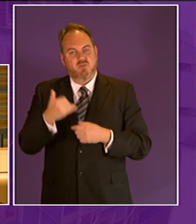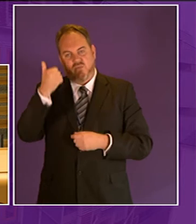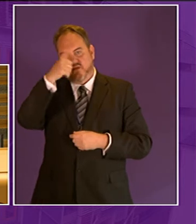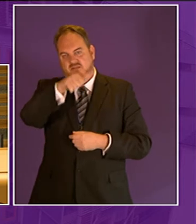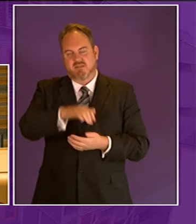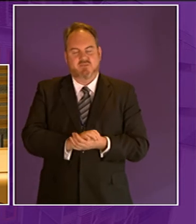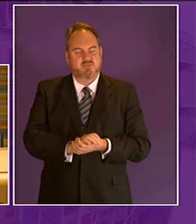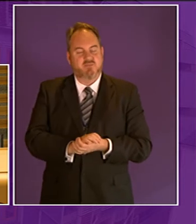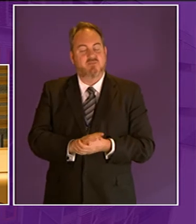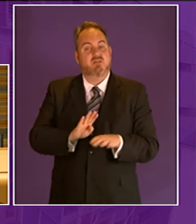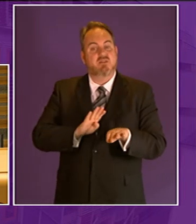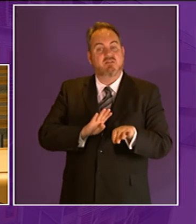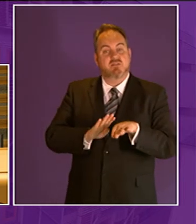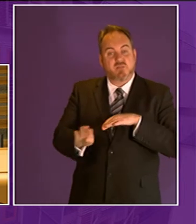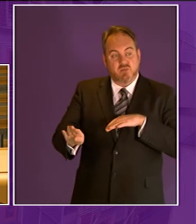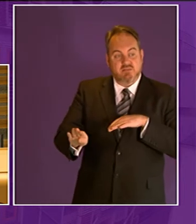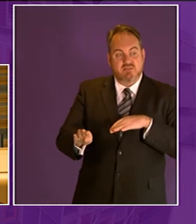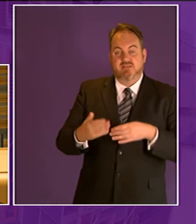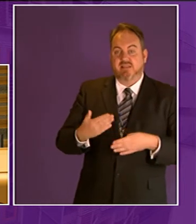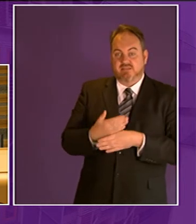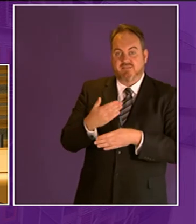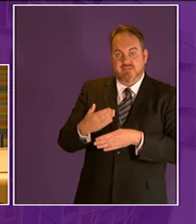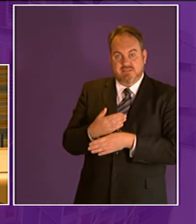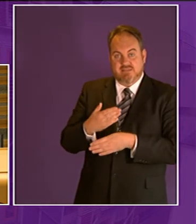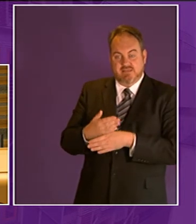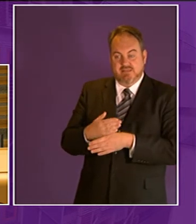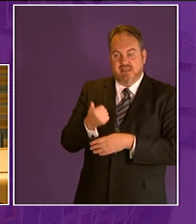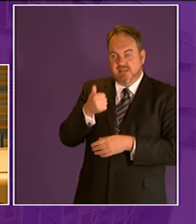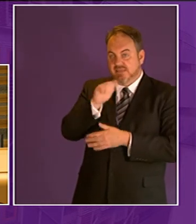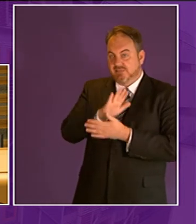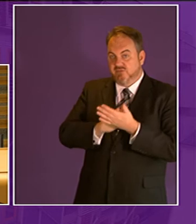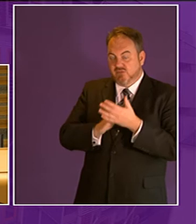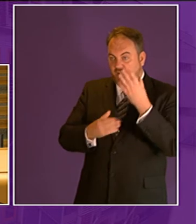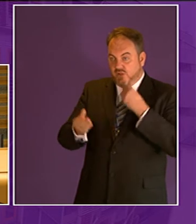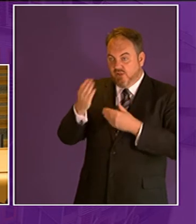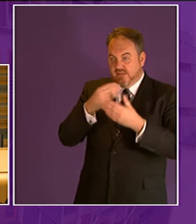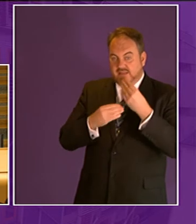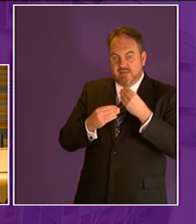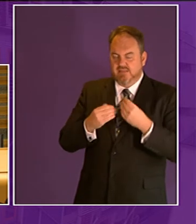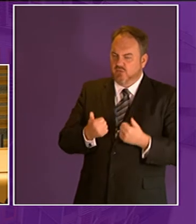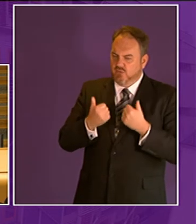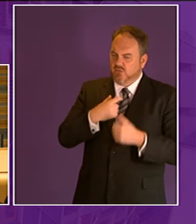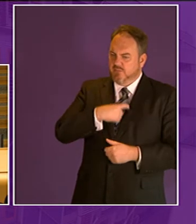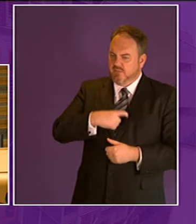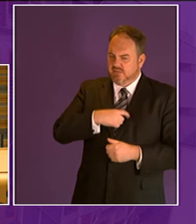activity outdoor experiential learning is more and more becoming a personal learning and development tool for those who have